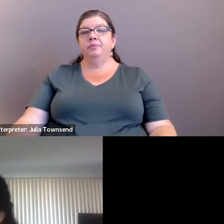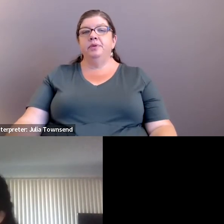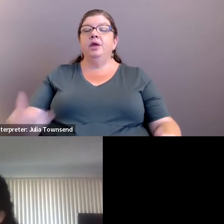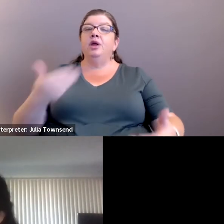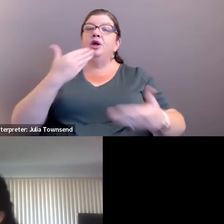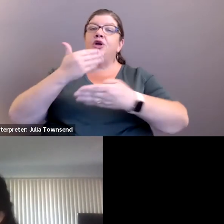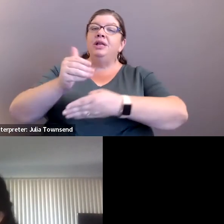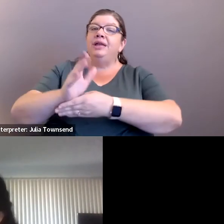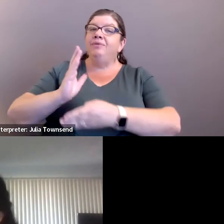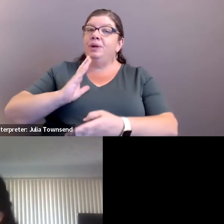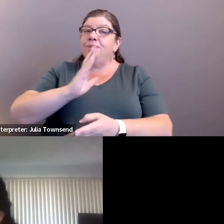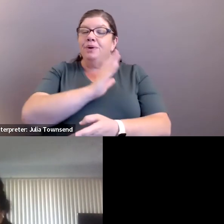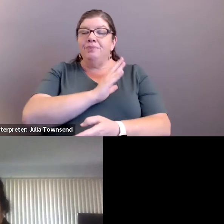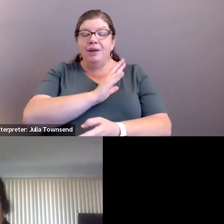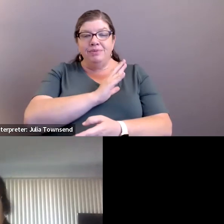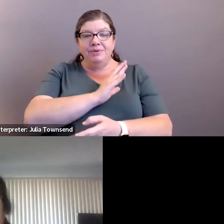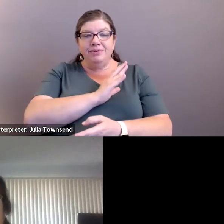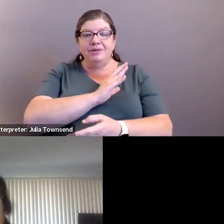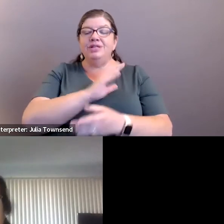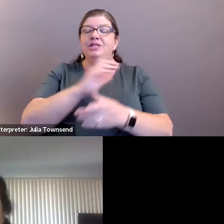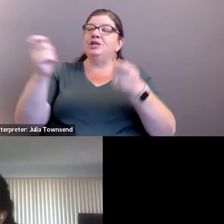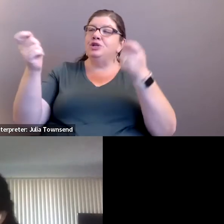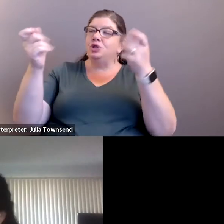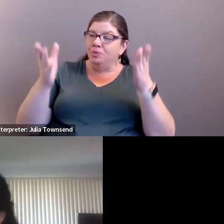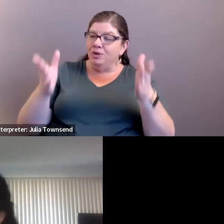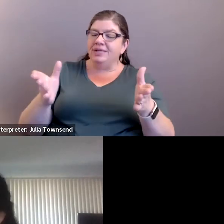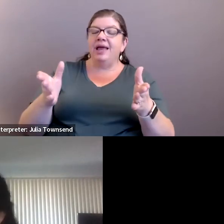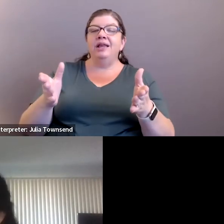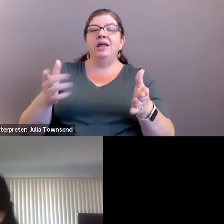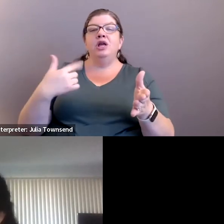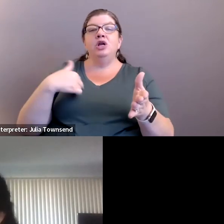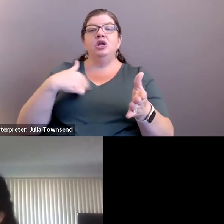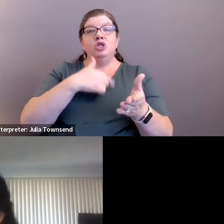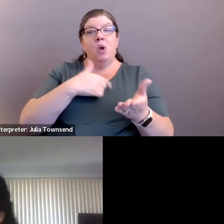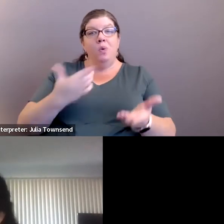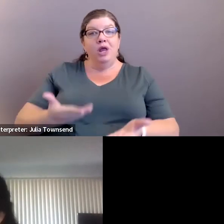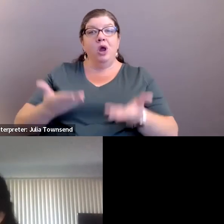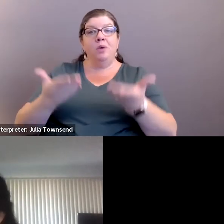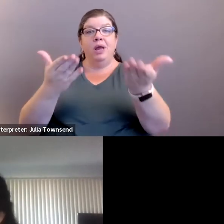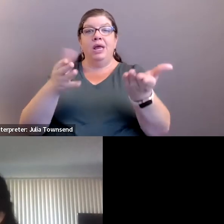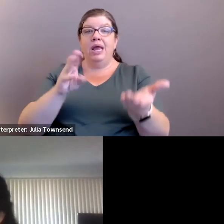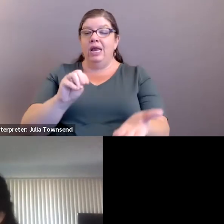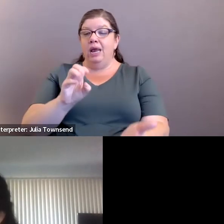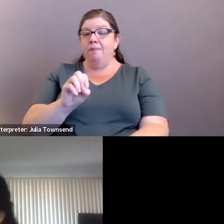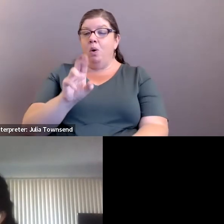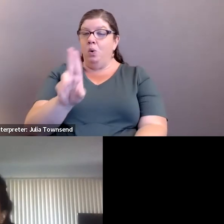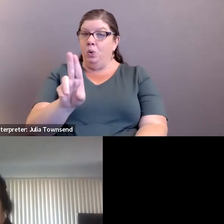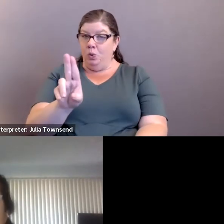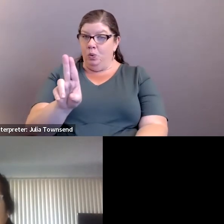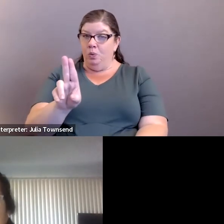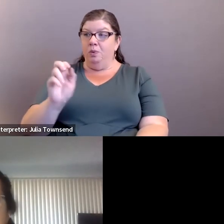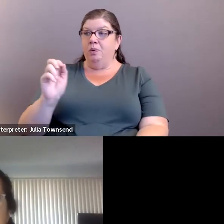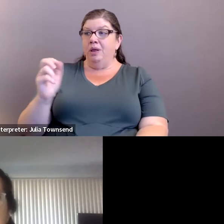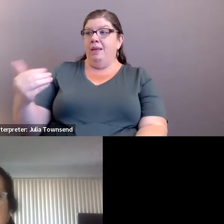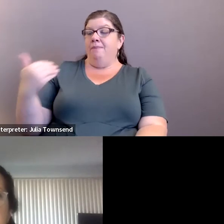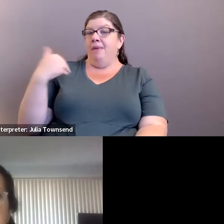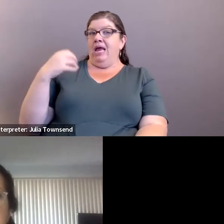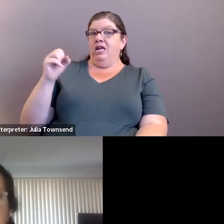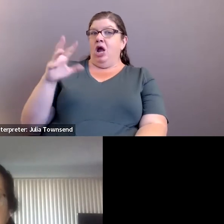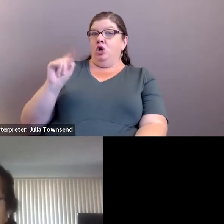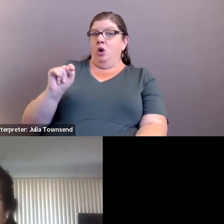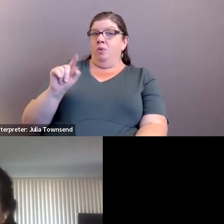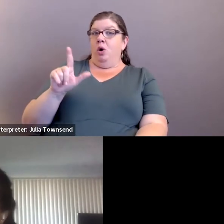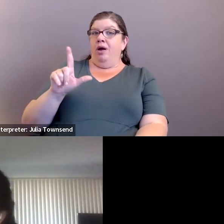Good evening, board members. Superintendent. So we're bringing the MOU back in October,